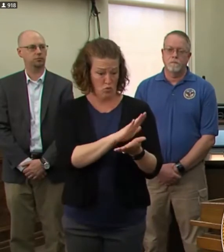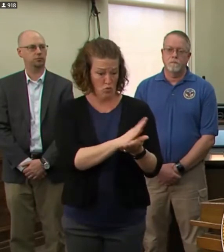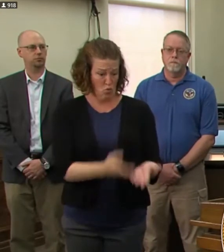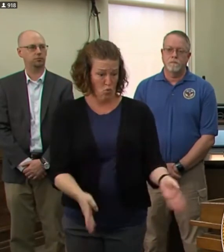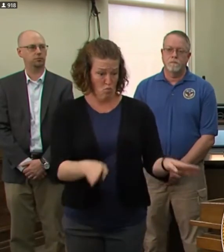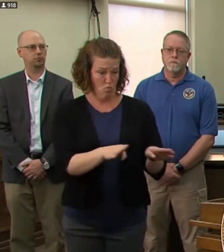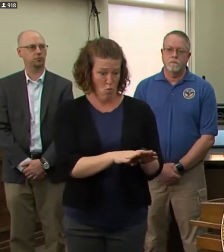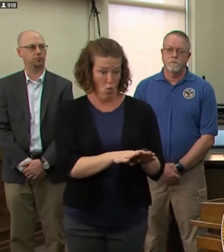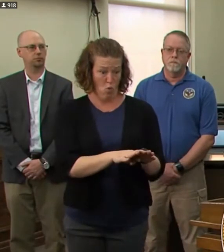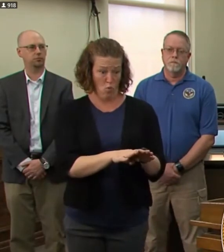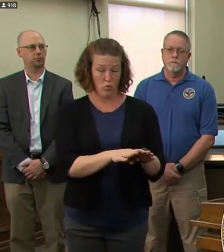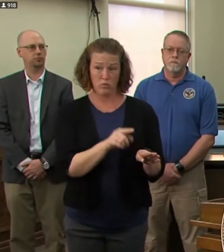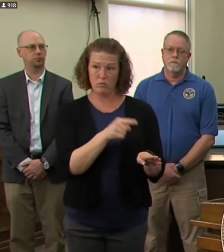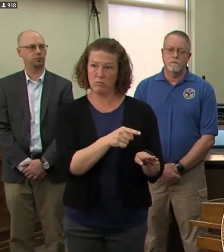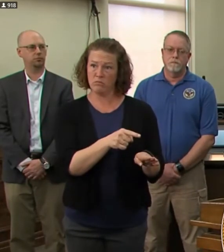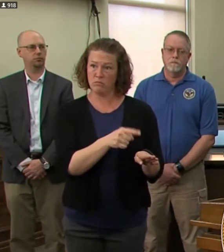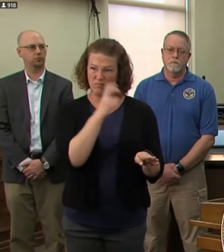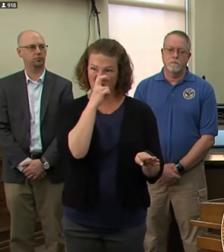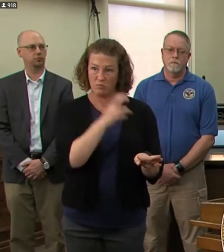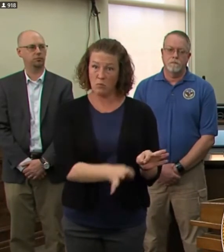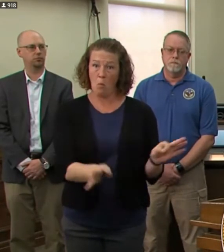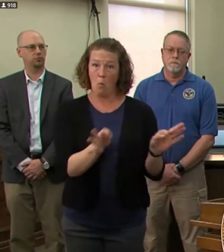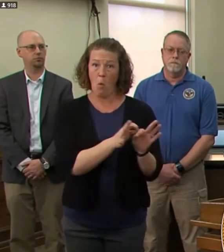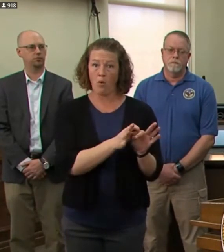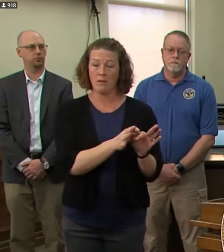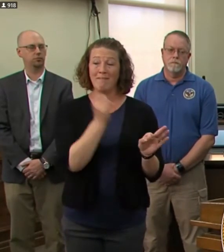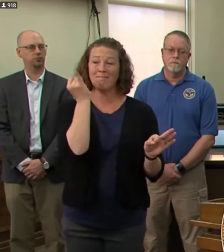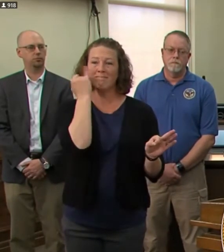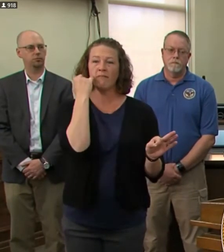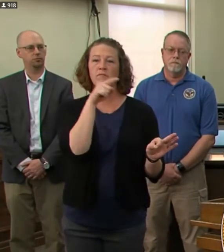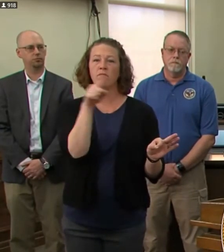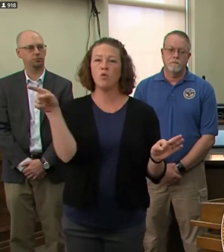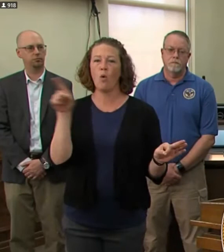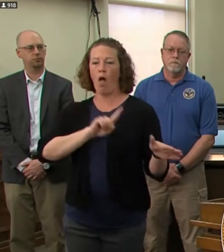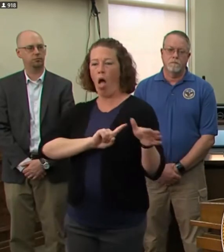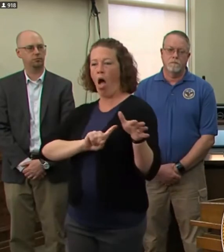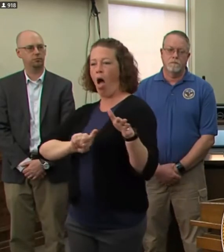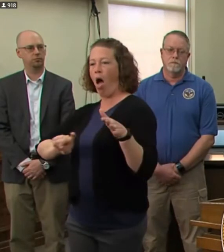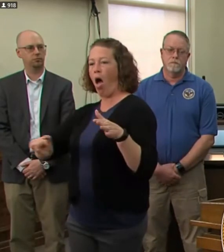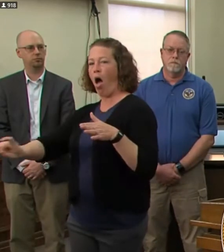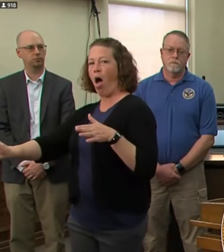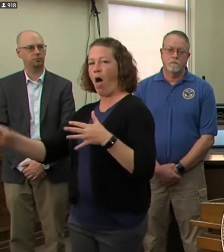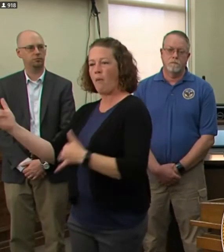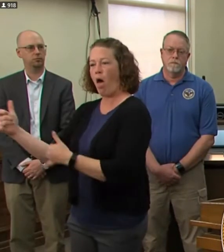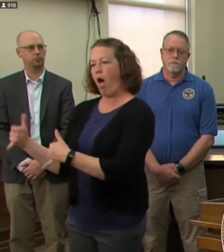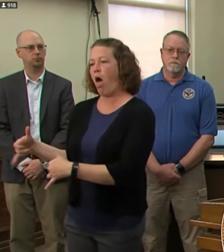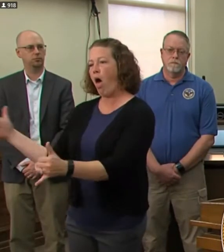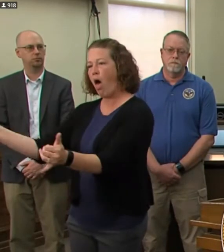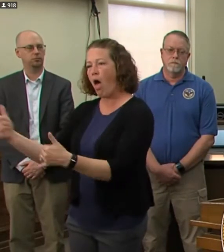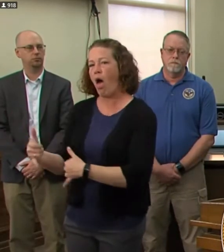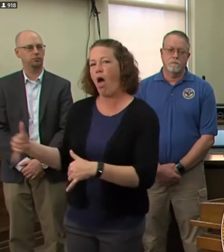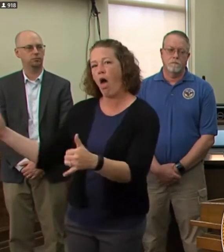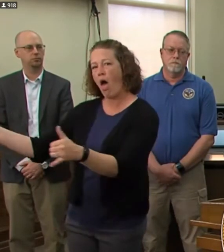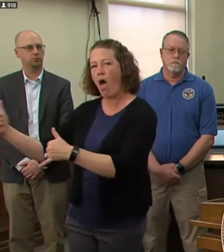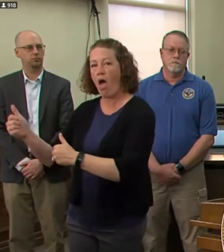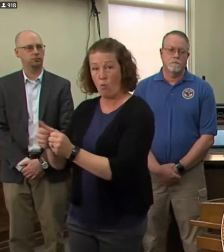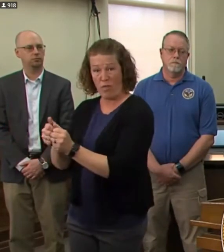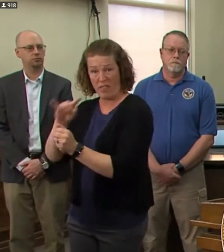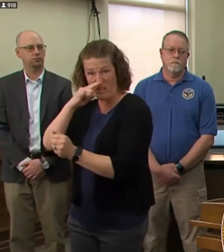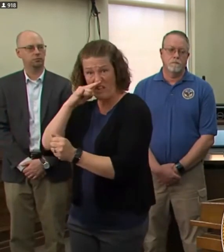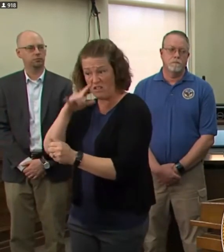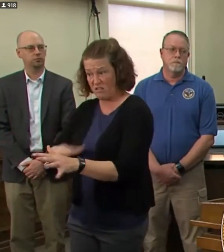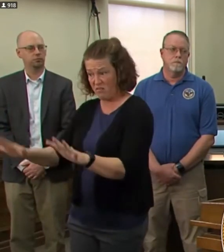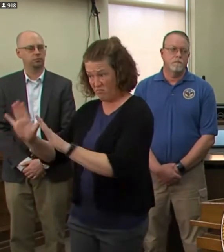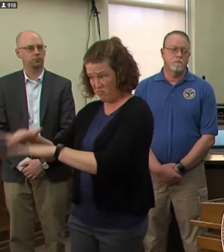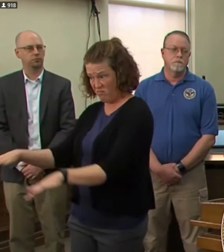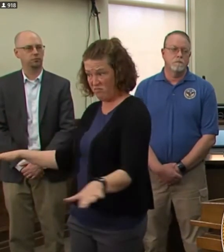bunch of your friends that you would have been at school. That just negates the benefit of the school closure. If you're a